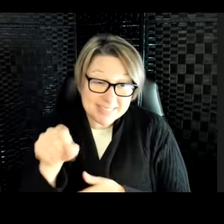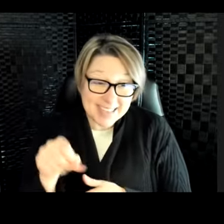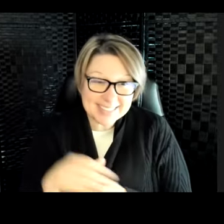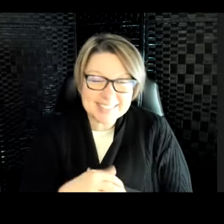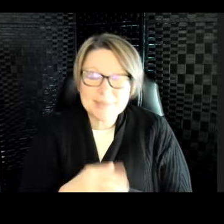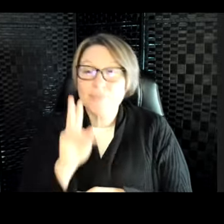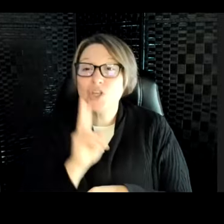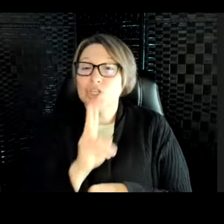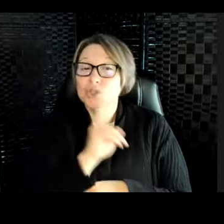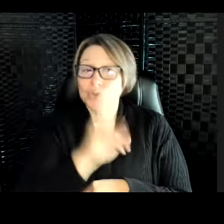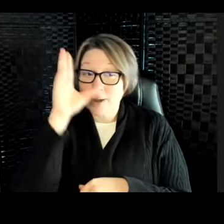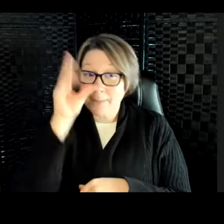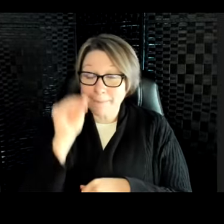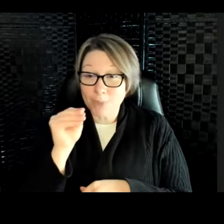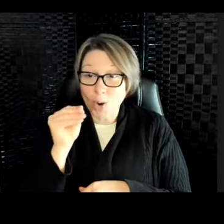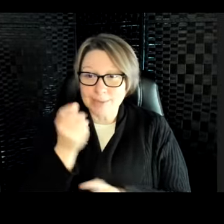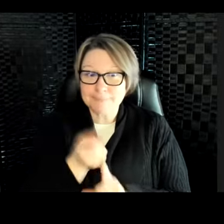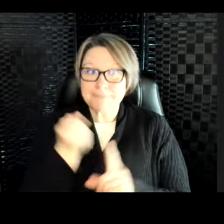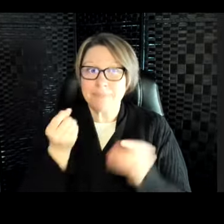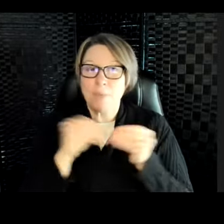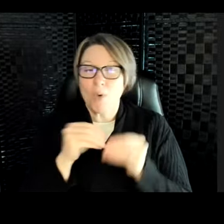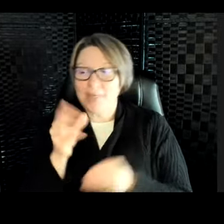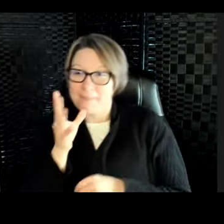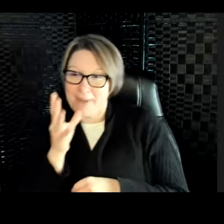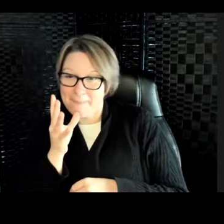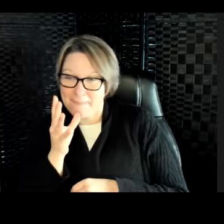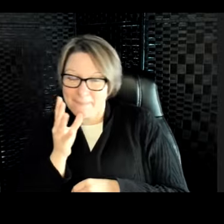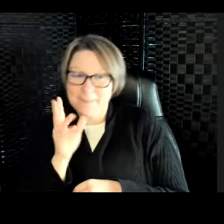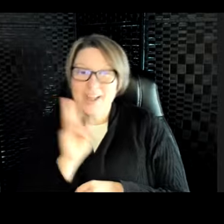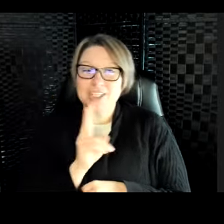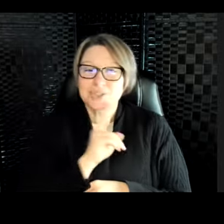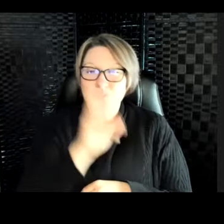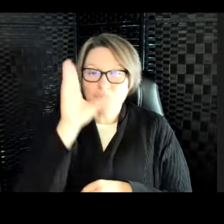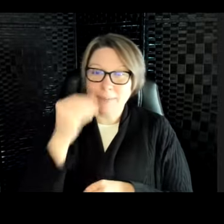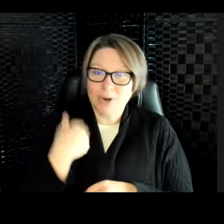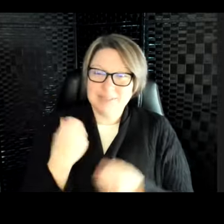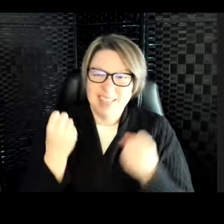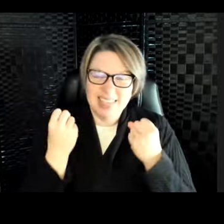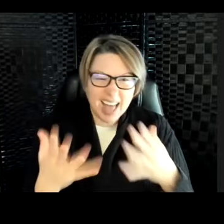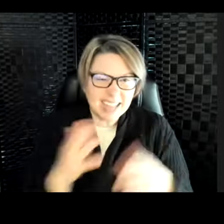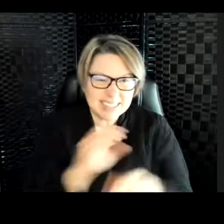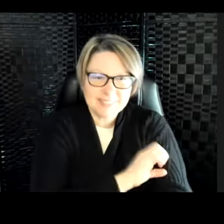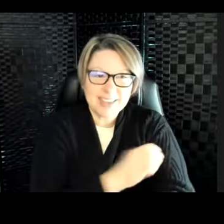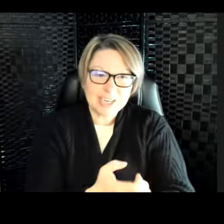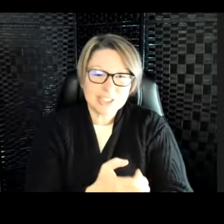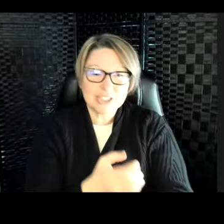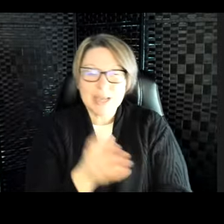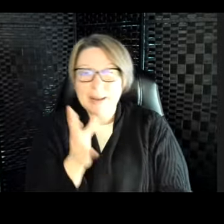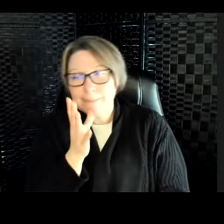them more than the mom does. The twin boys have lots of energy and the mom is a little bit tired because she's an old